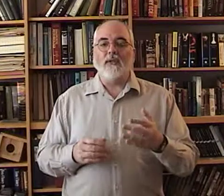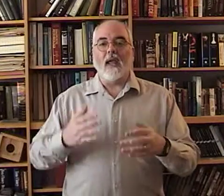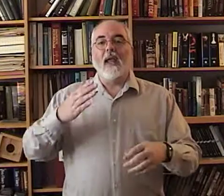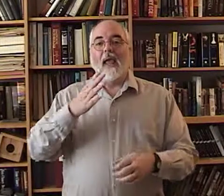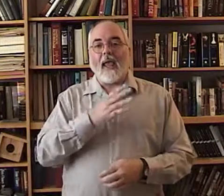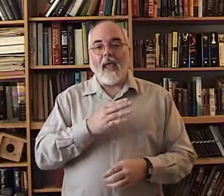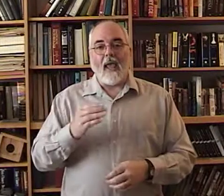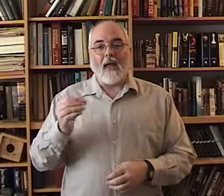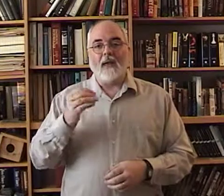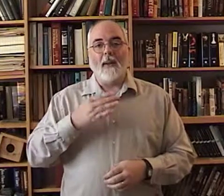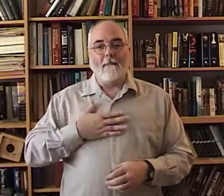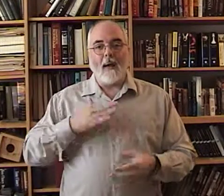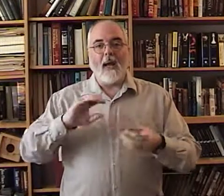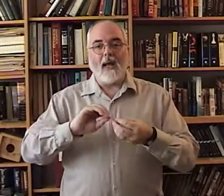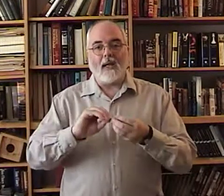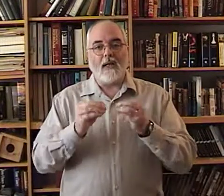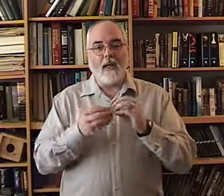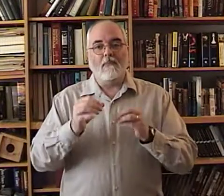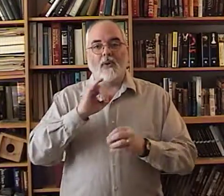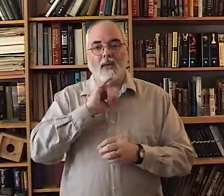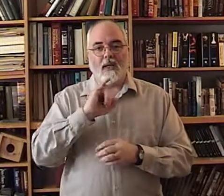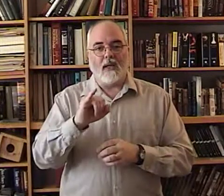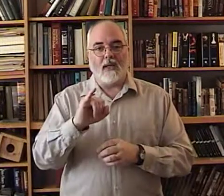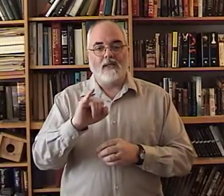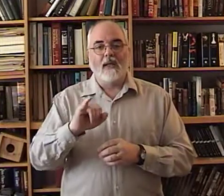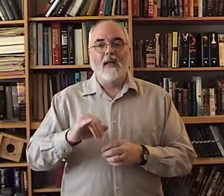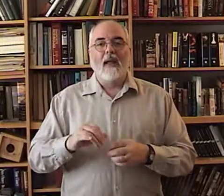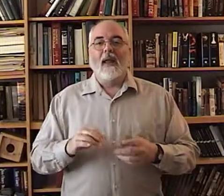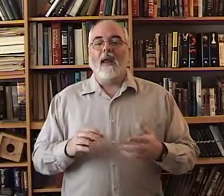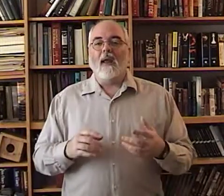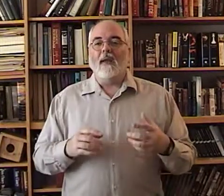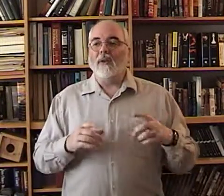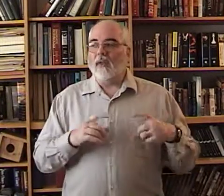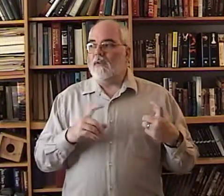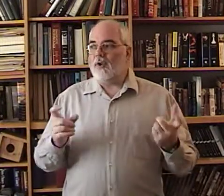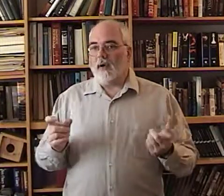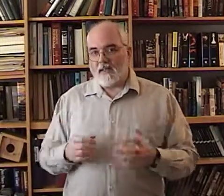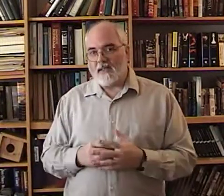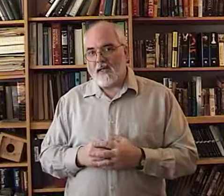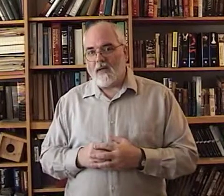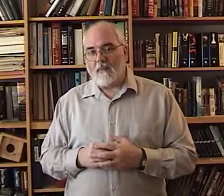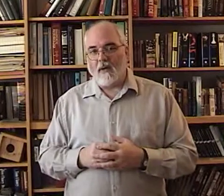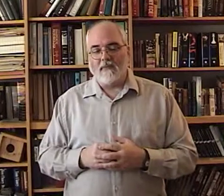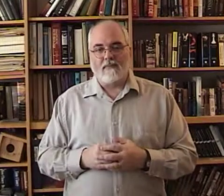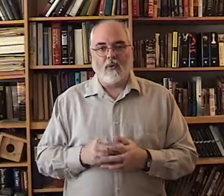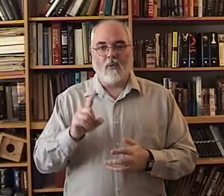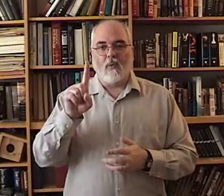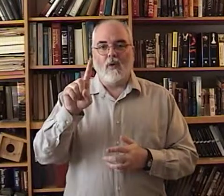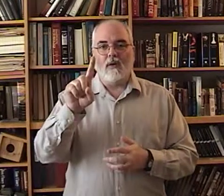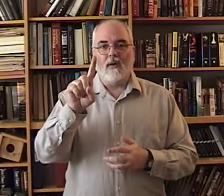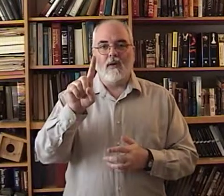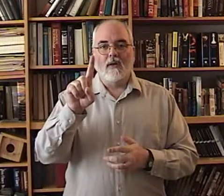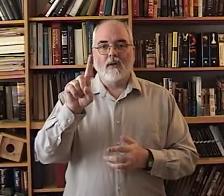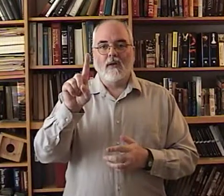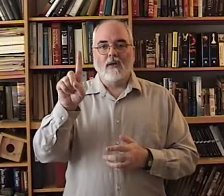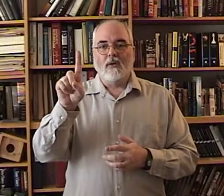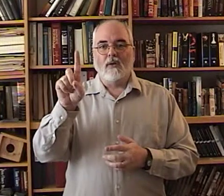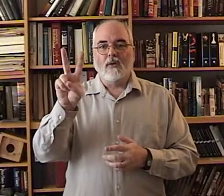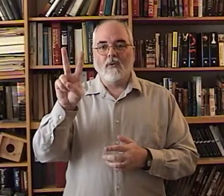say and my number is and you give us your ltc number one two